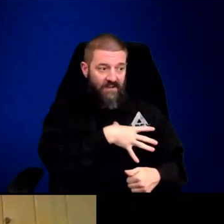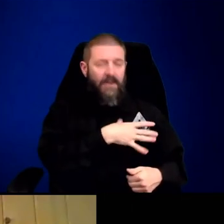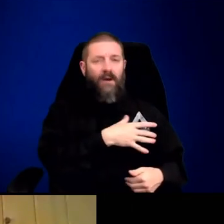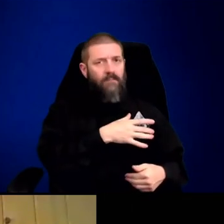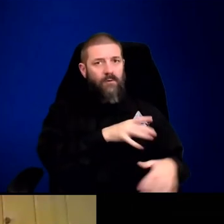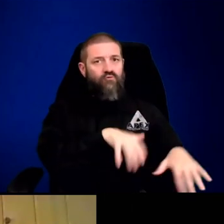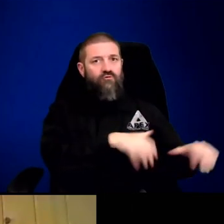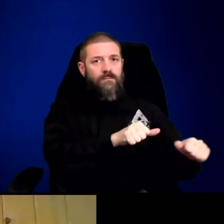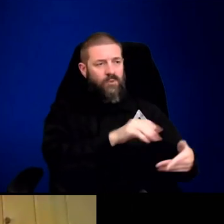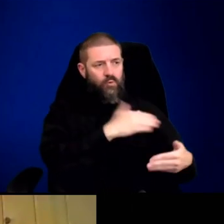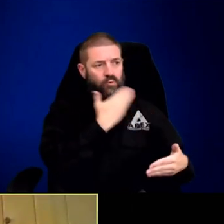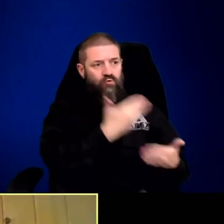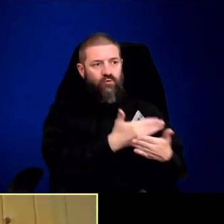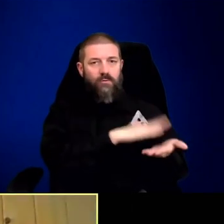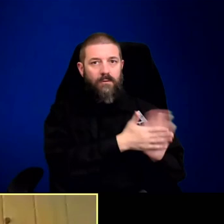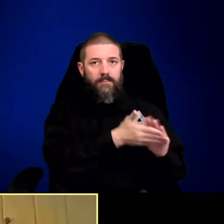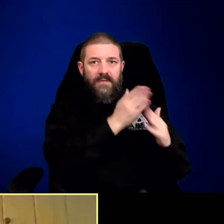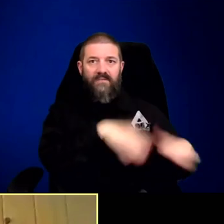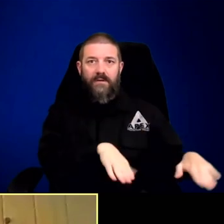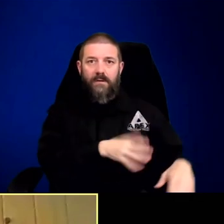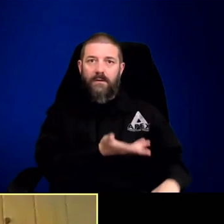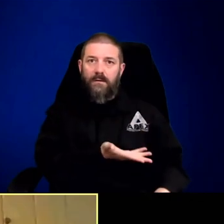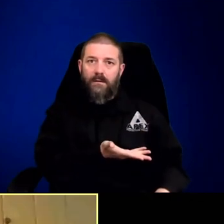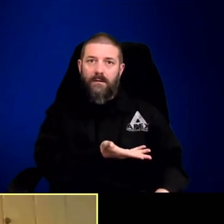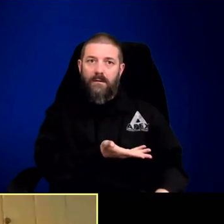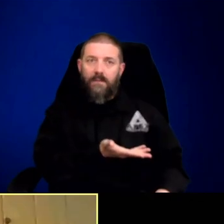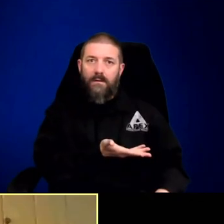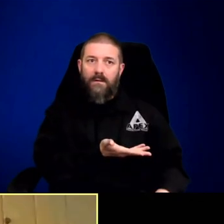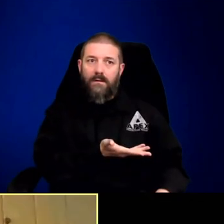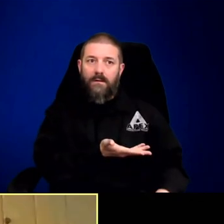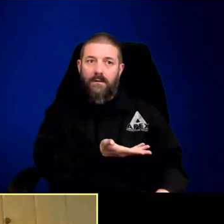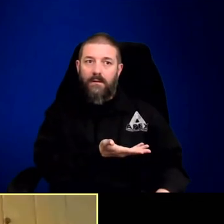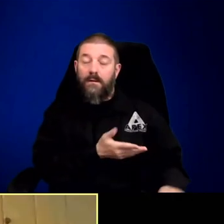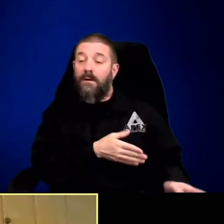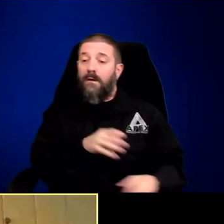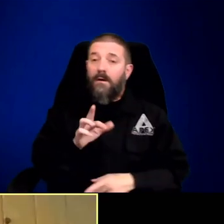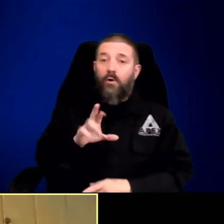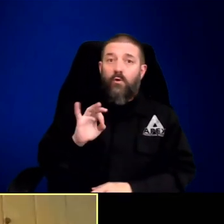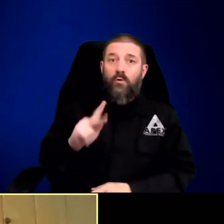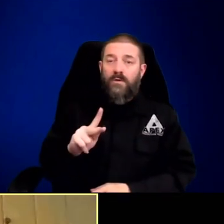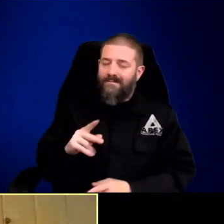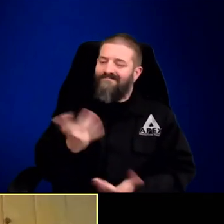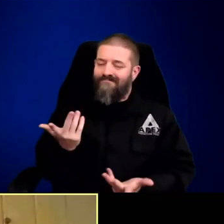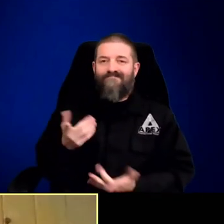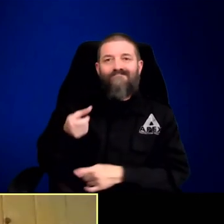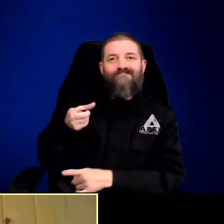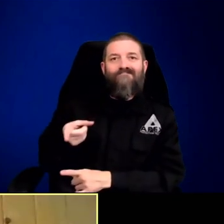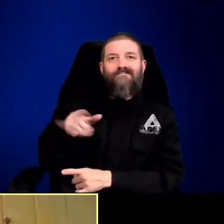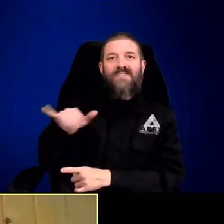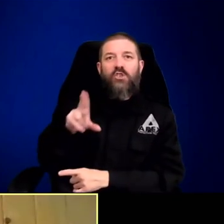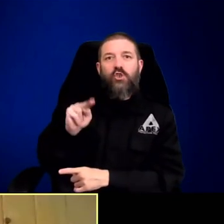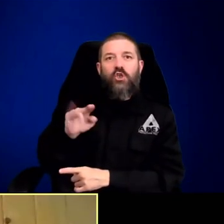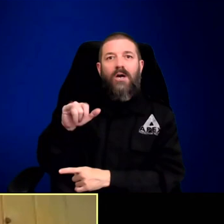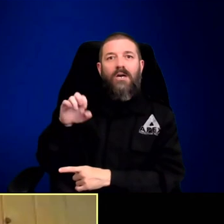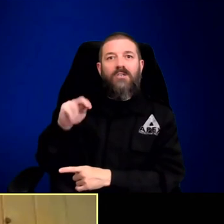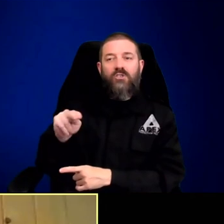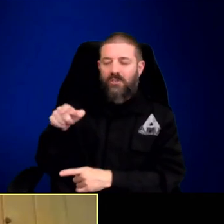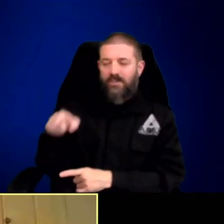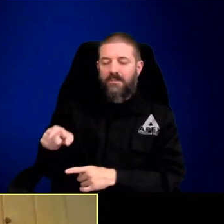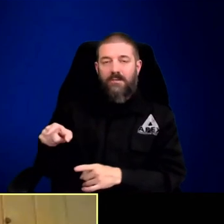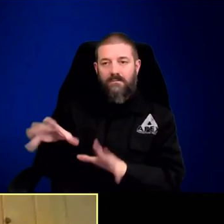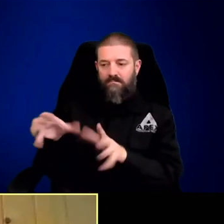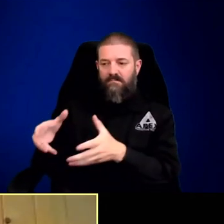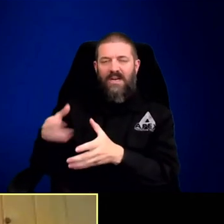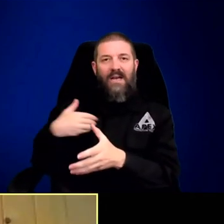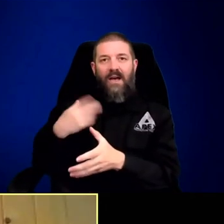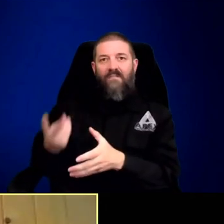Sounds a little reminiscent of the Druids a little bit. Because you said it wasn't that peaceful when the other